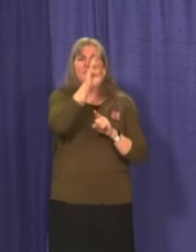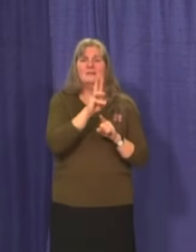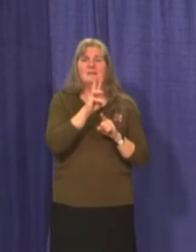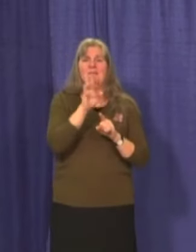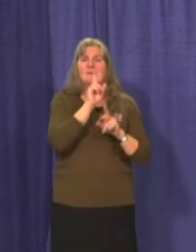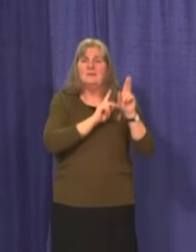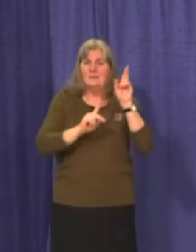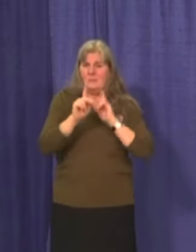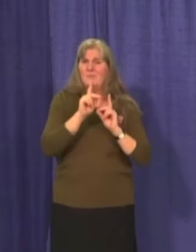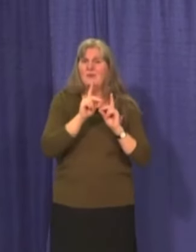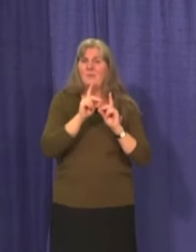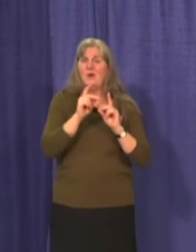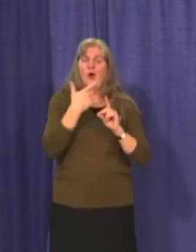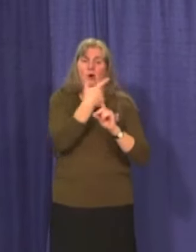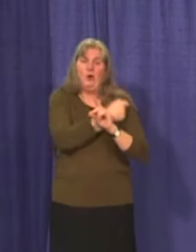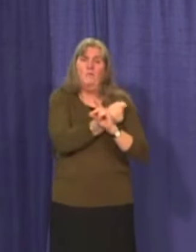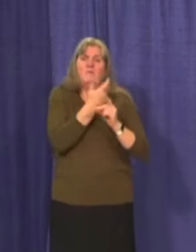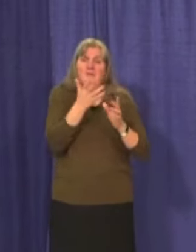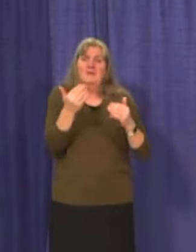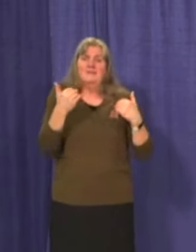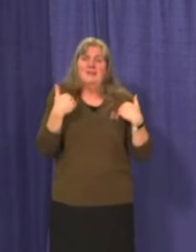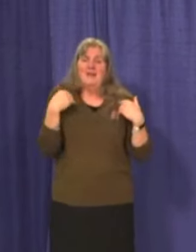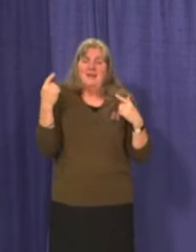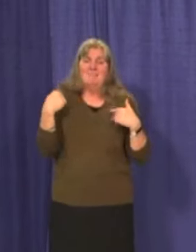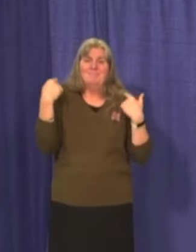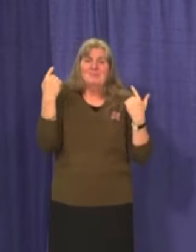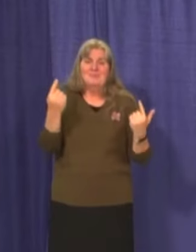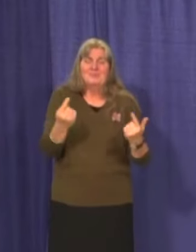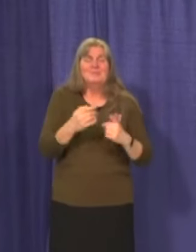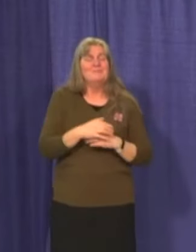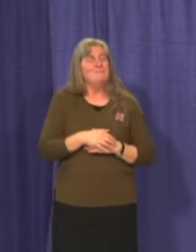reached for first dose of the COVID-19 vaccination.